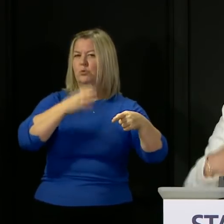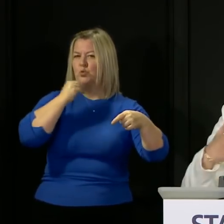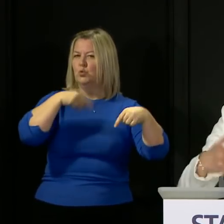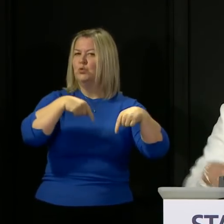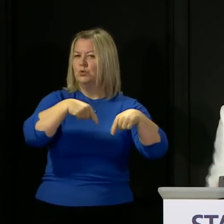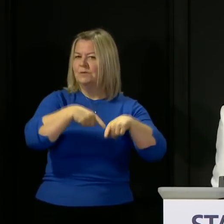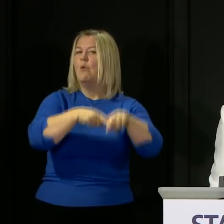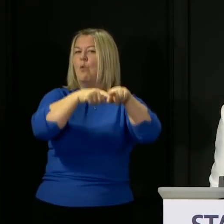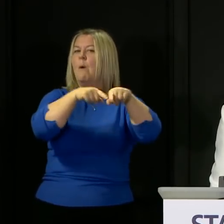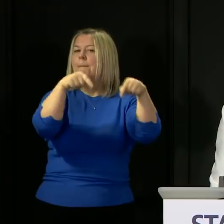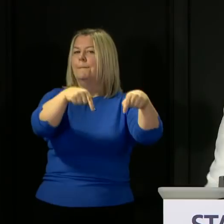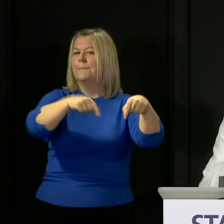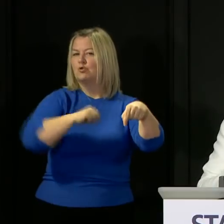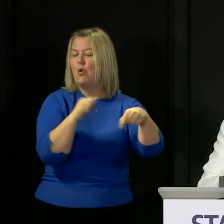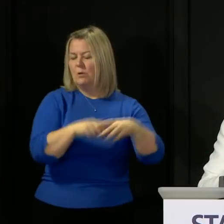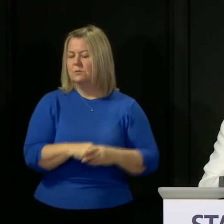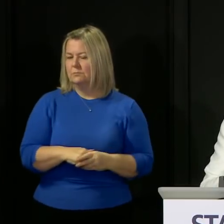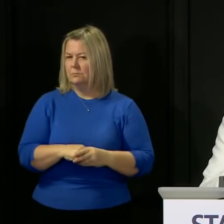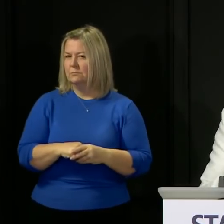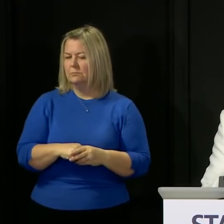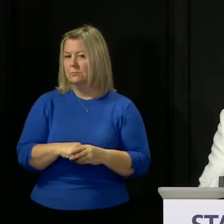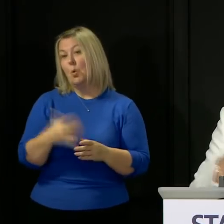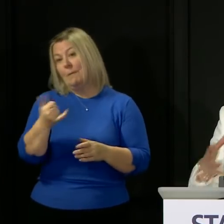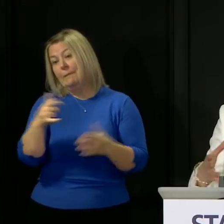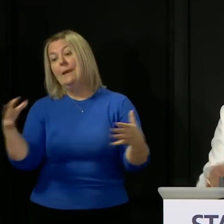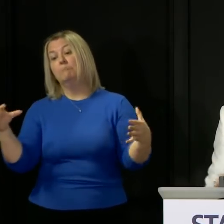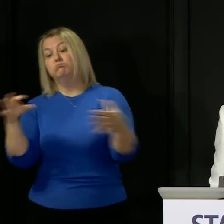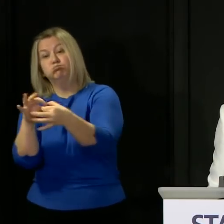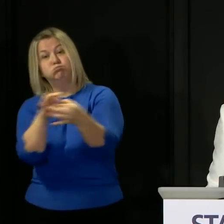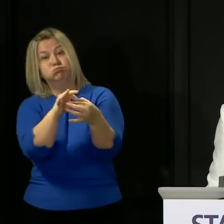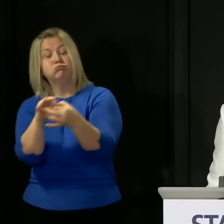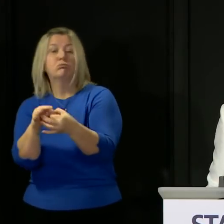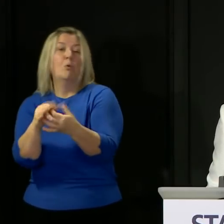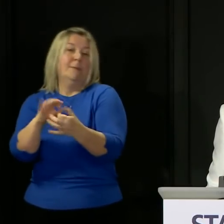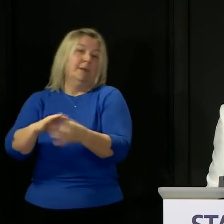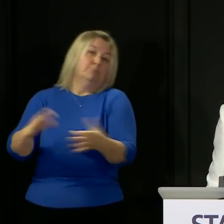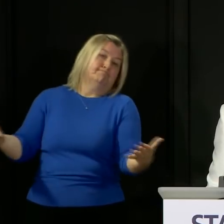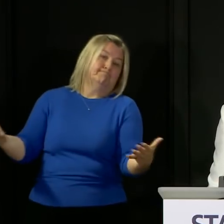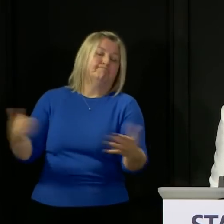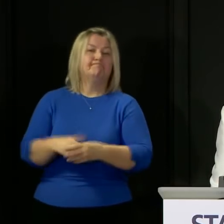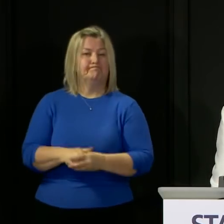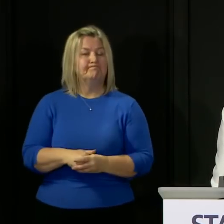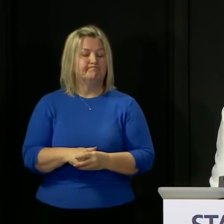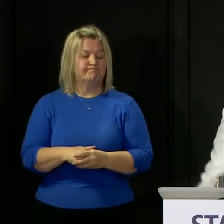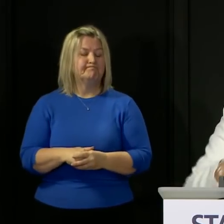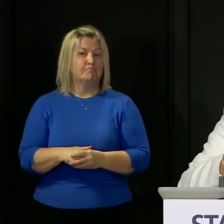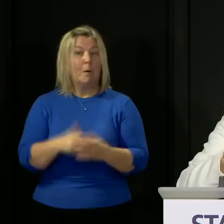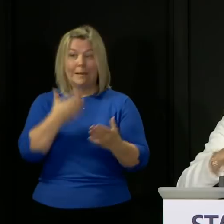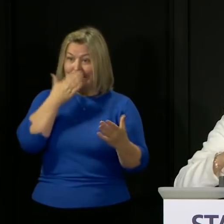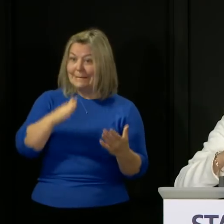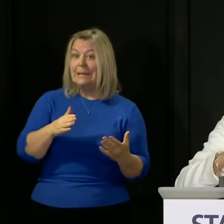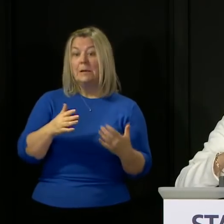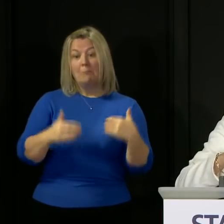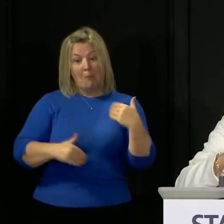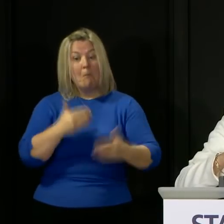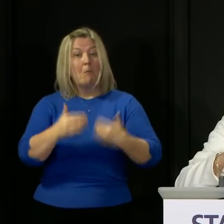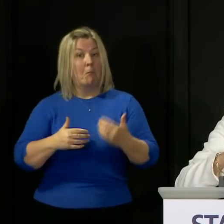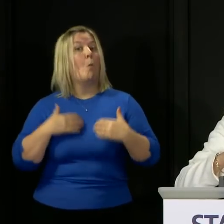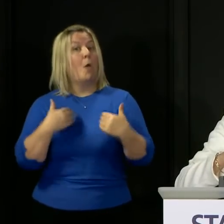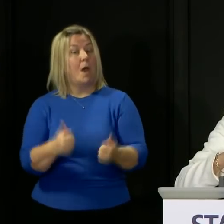together and those plans in their different parts, but overall are, at this stage, progressing well. And I think,